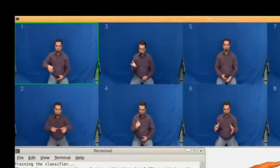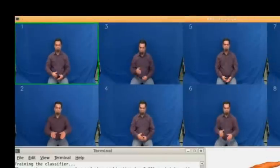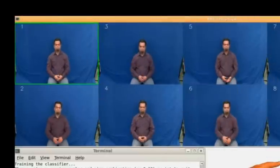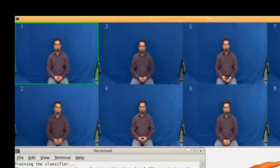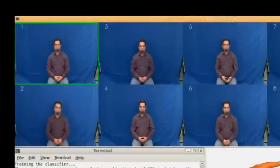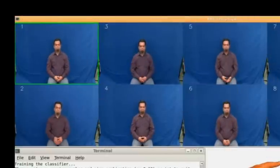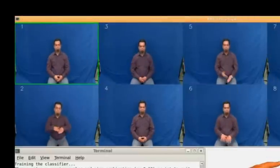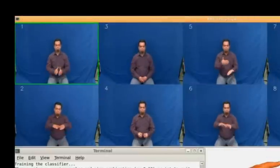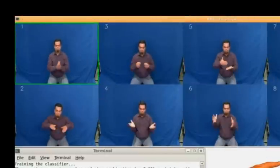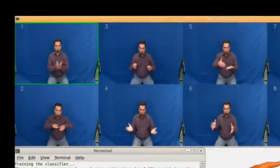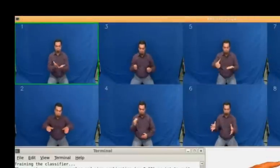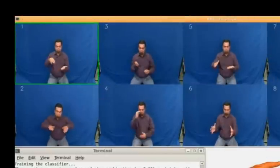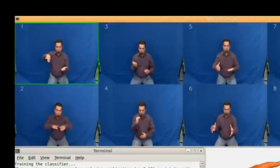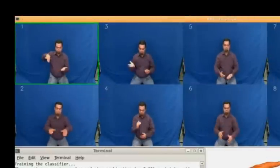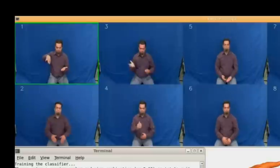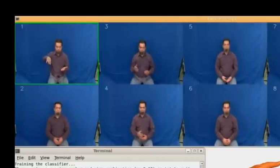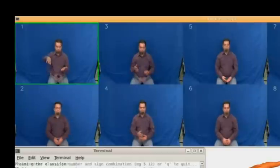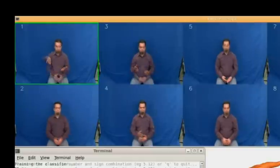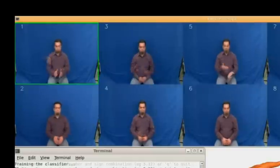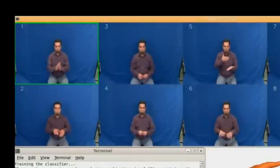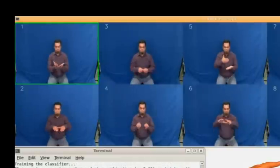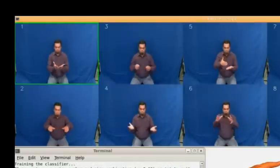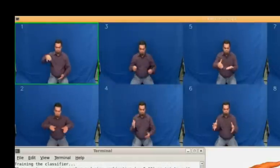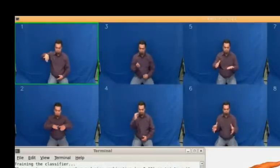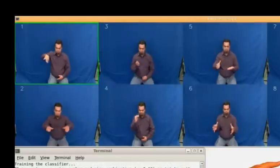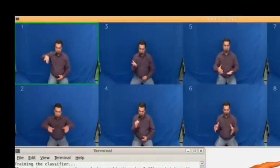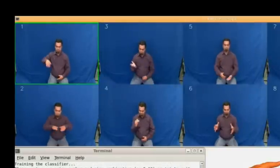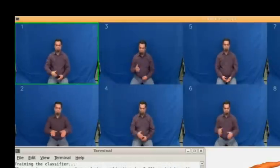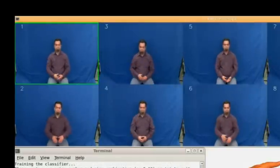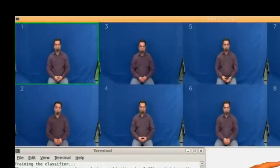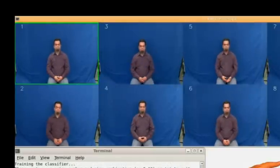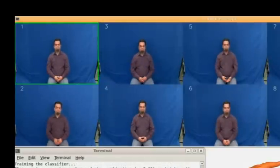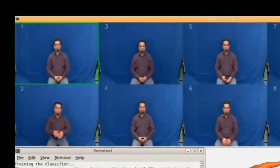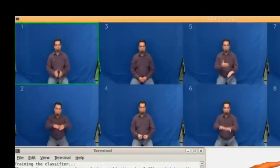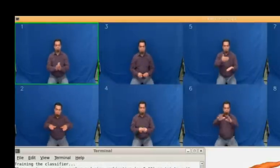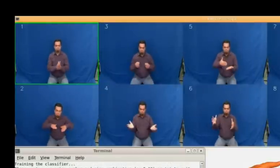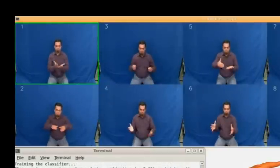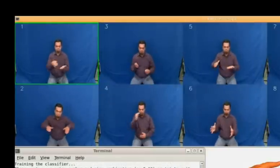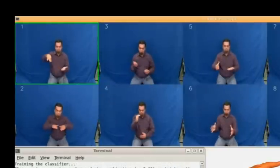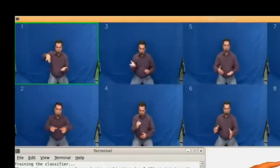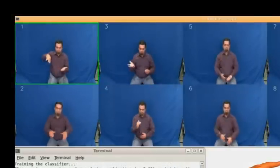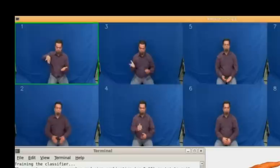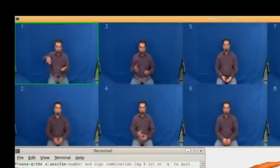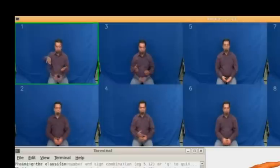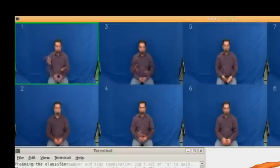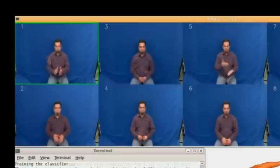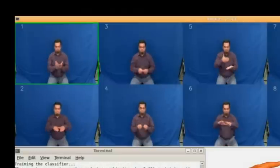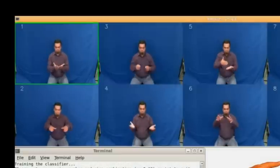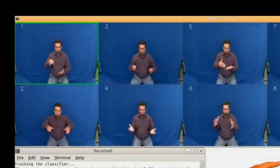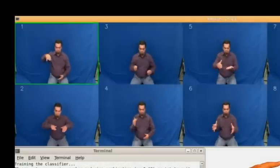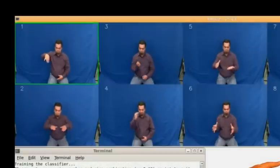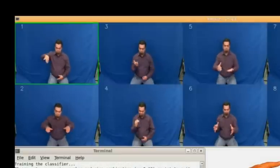As can be seen, the highest ranked sign is the correct sign. However, signs 2, 3 and 4 all have similar motion.